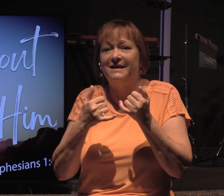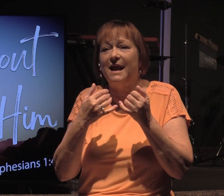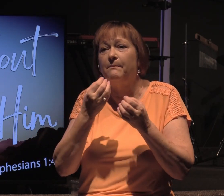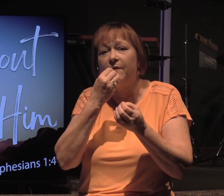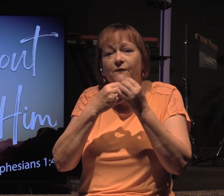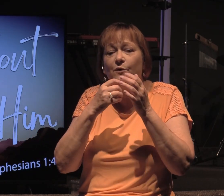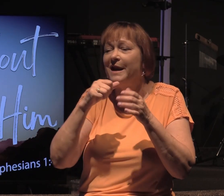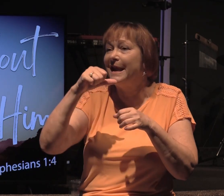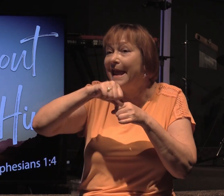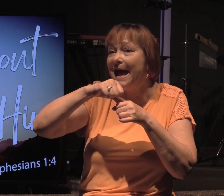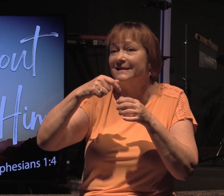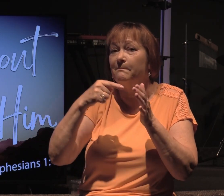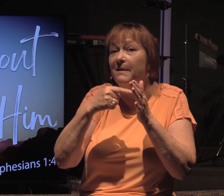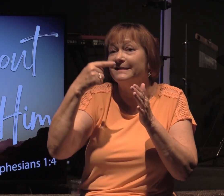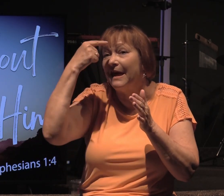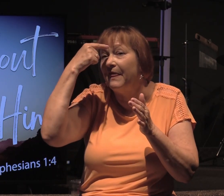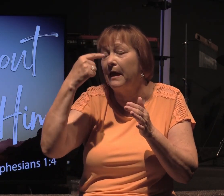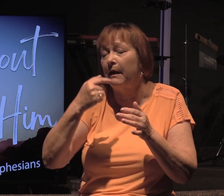and gas bills, I think.